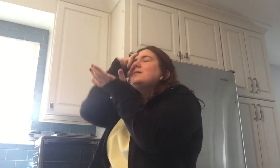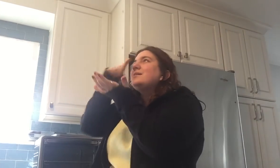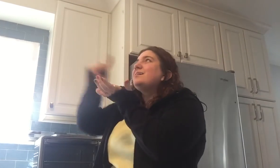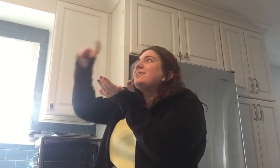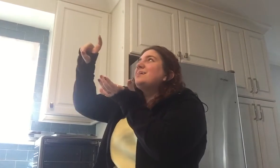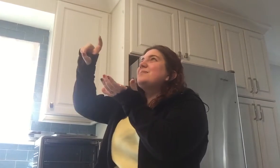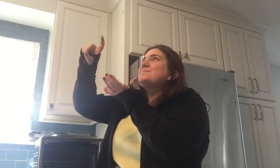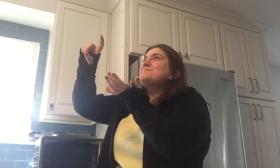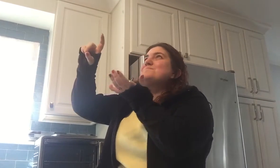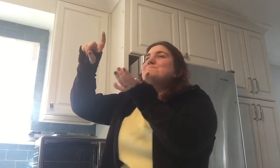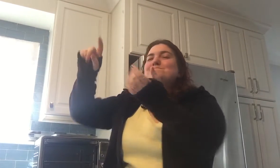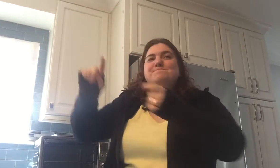the moon